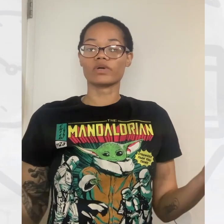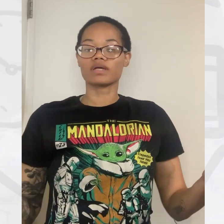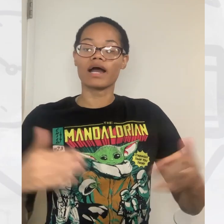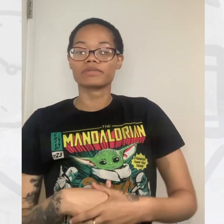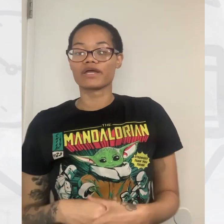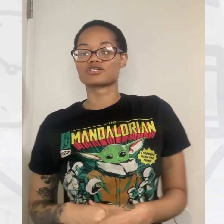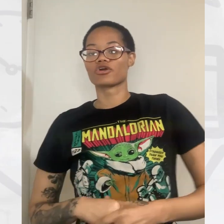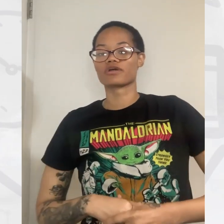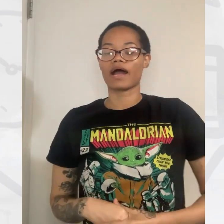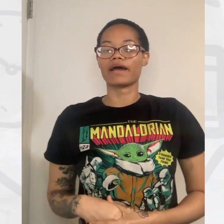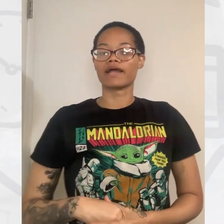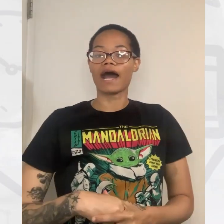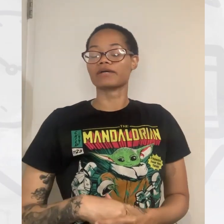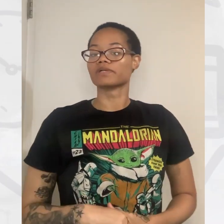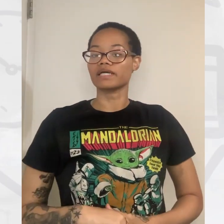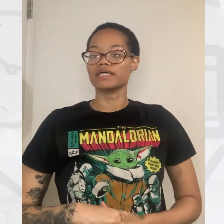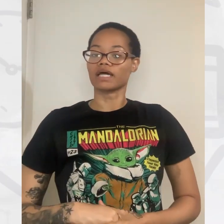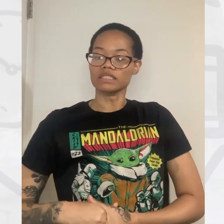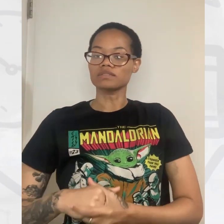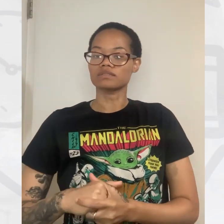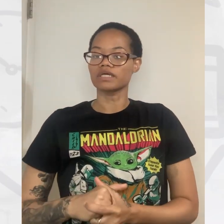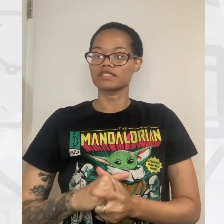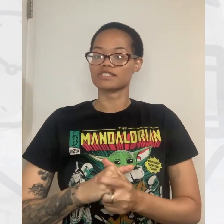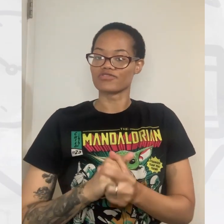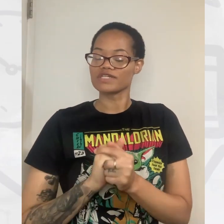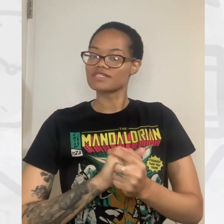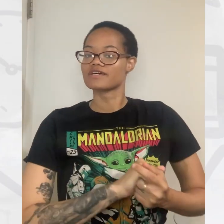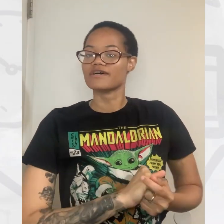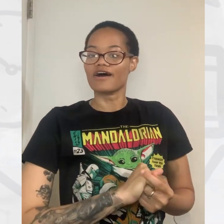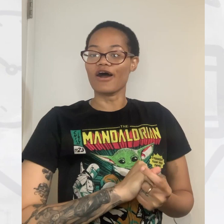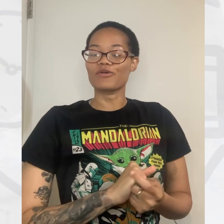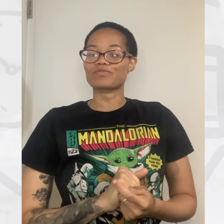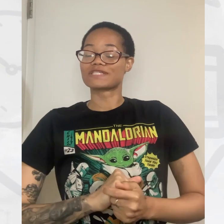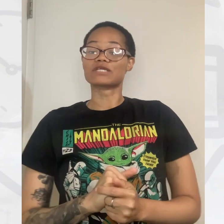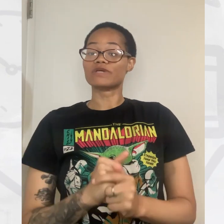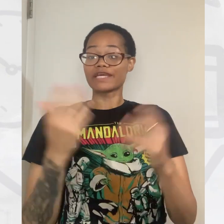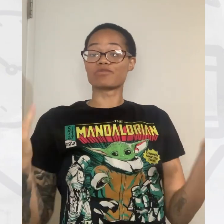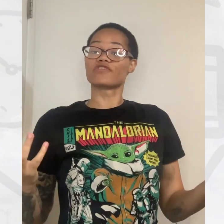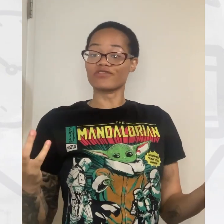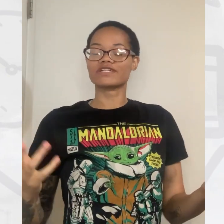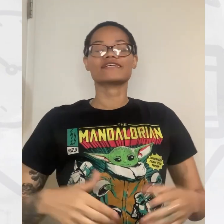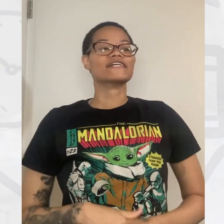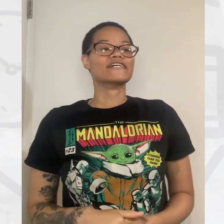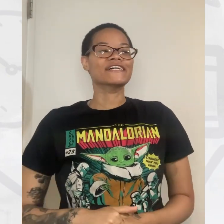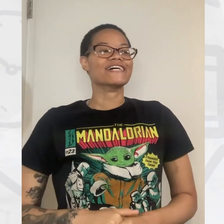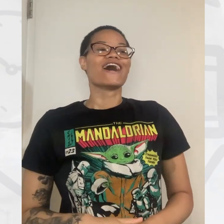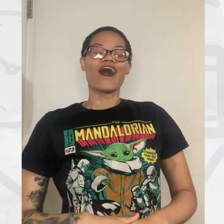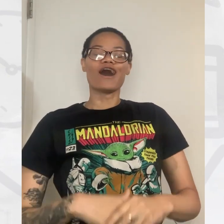Hello everyone, I'm Candace Garner and I play Kelly in the series. Besides being the camera's favorite,